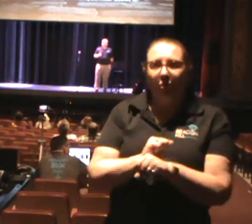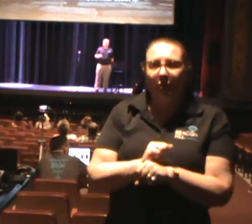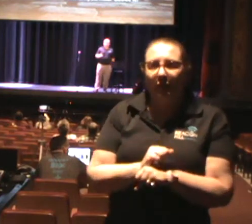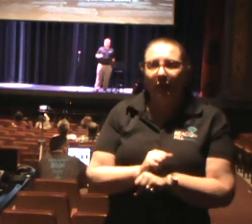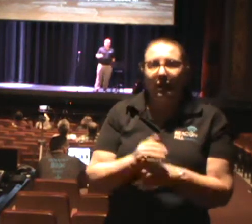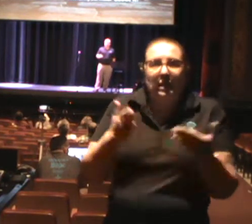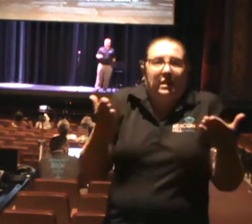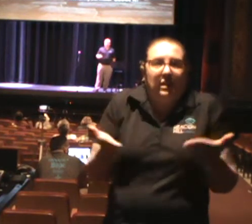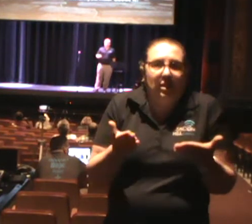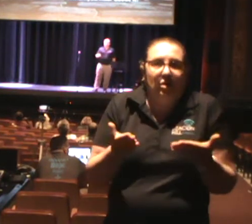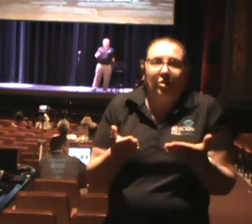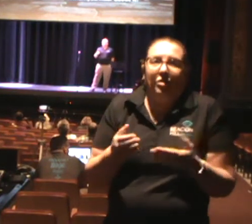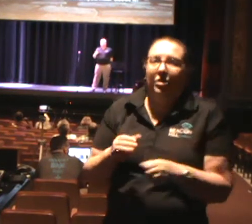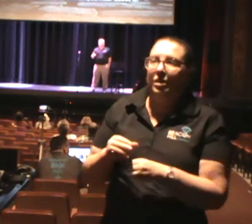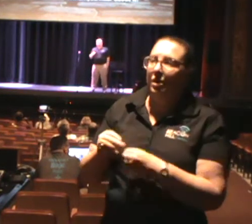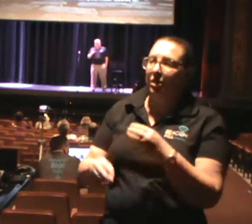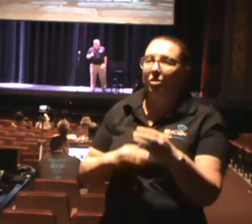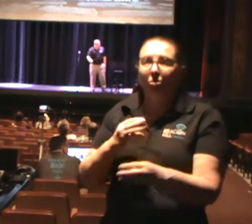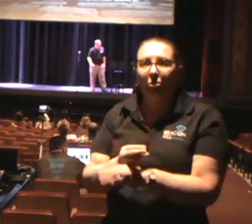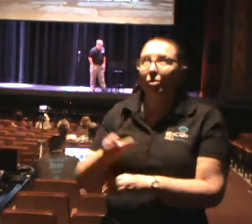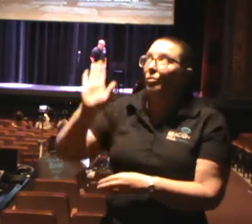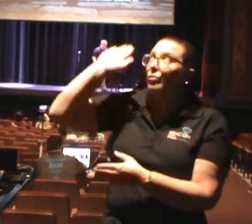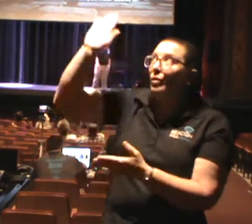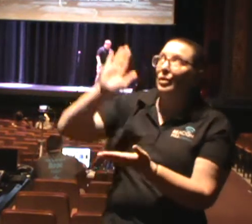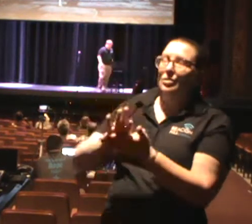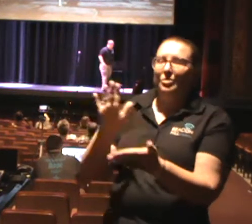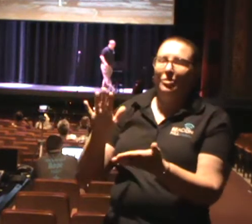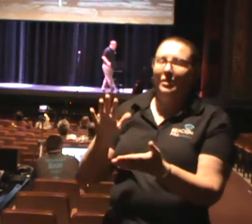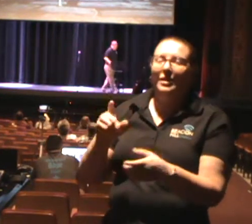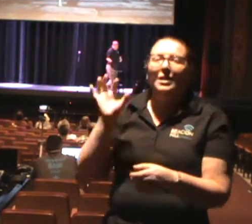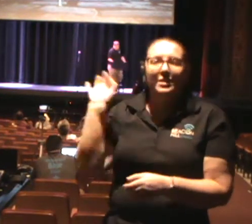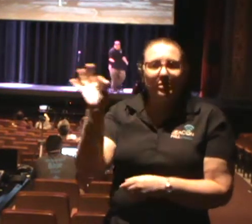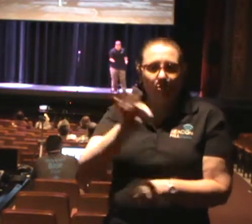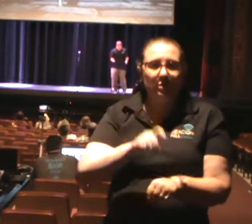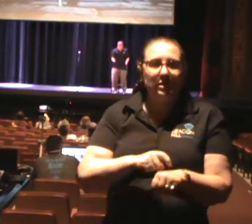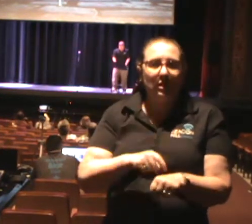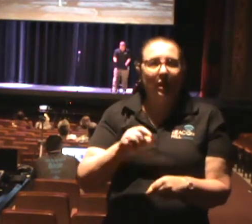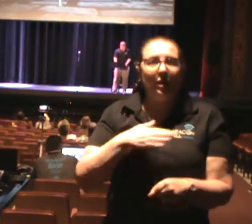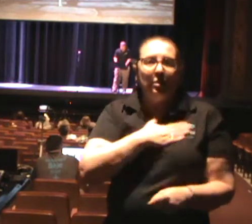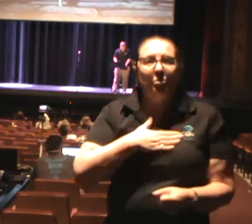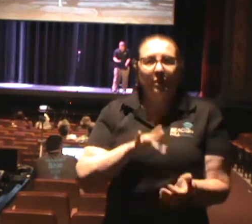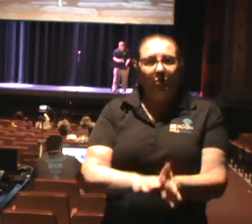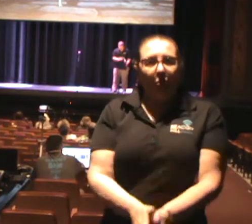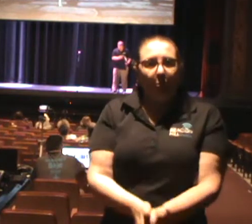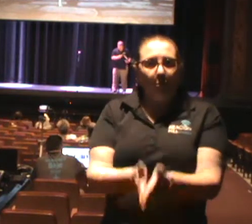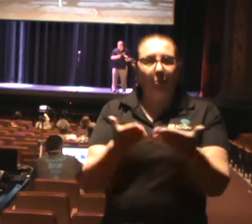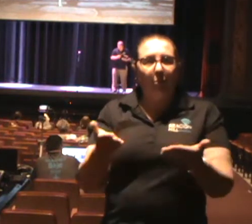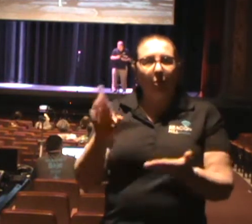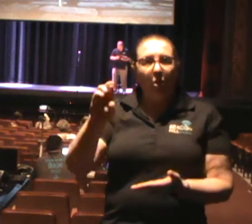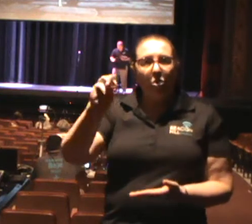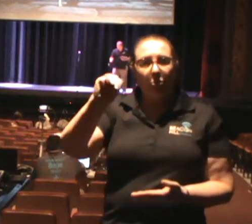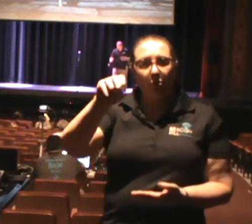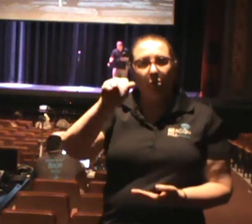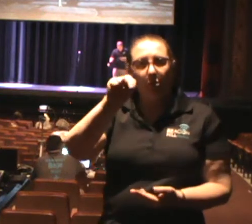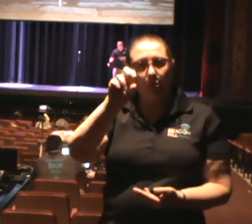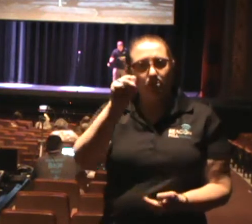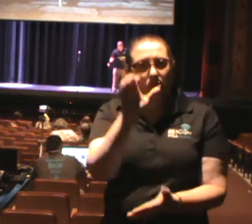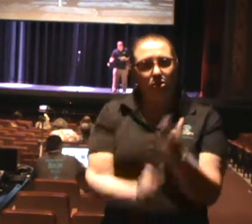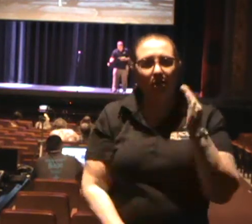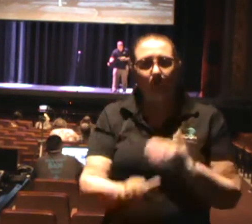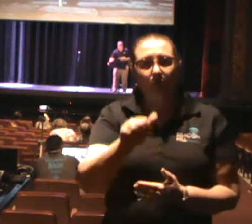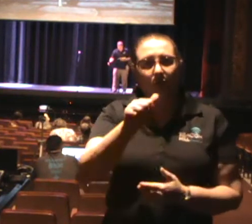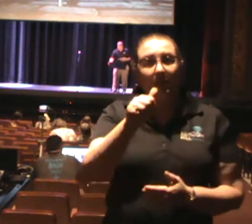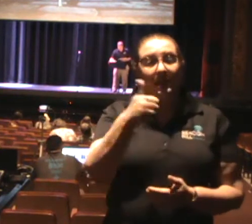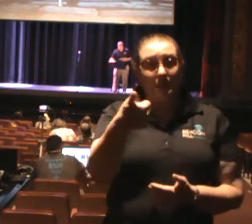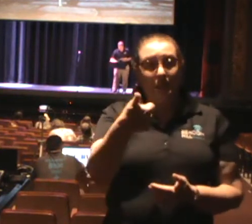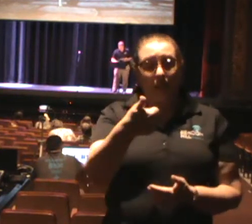preach that Jesus to you, okay? So ladies and gentlemen, it's preaching time. If you would, go ahead and grab your Bibles, open them up with me to Romans chapter 10. Romans chapter